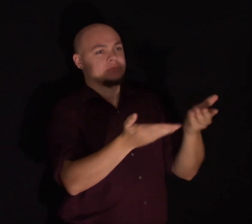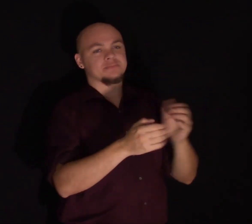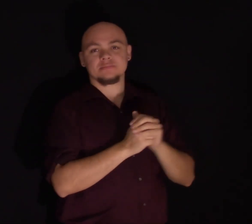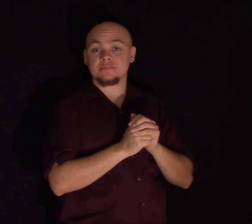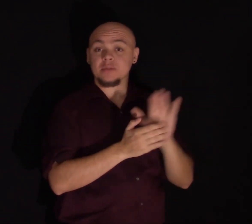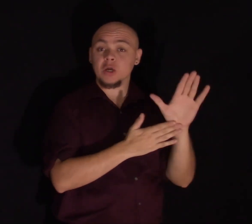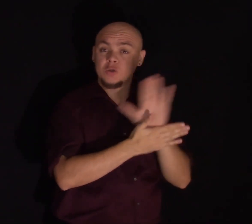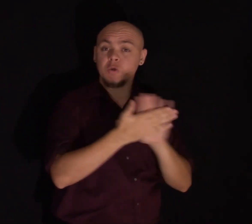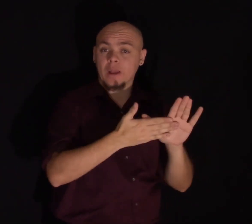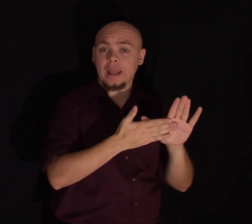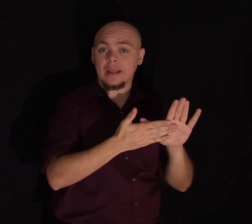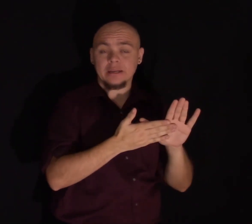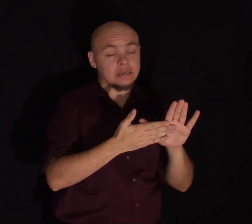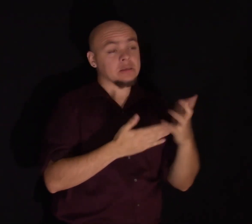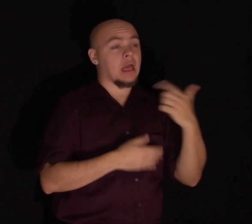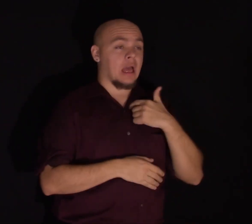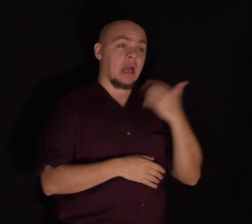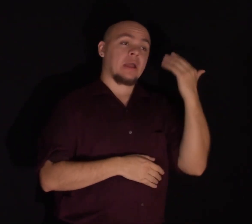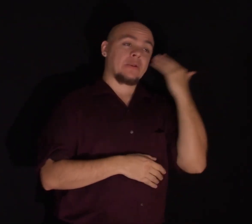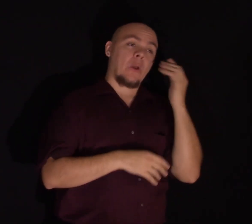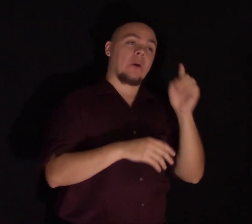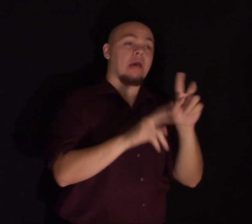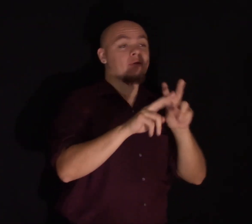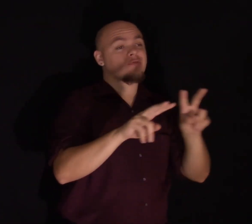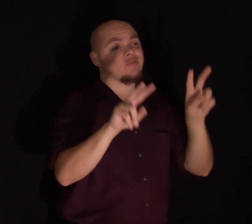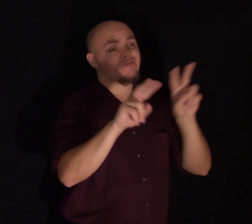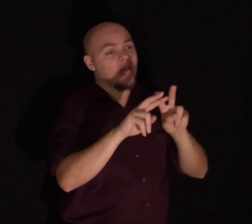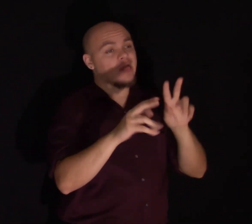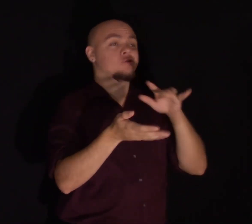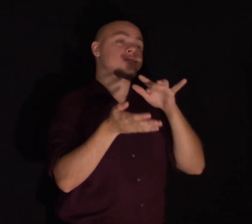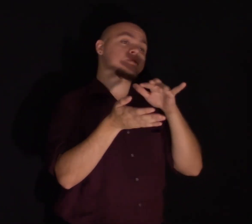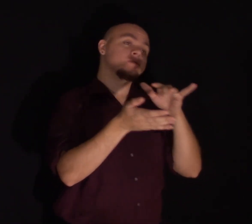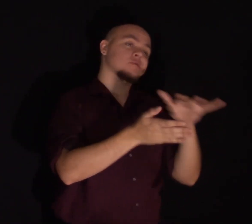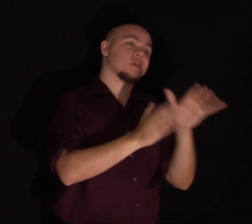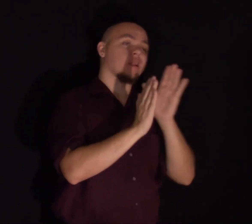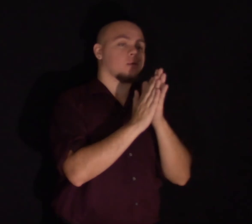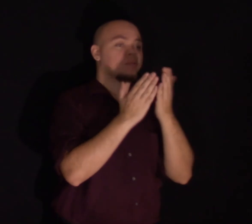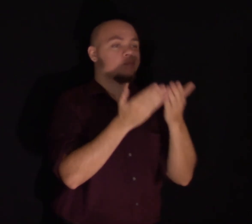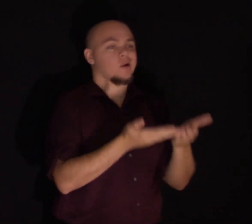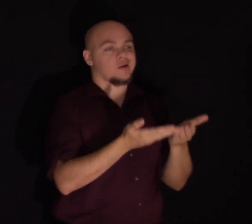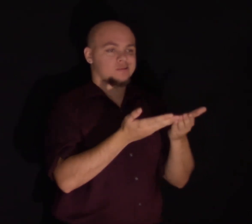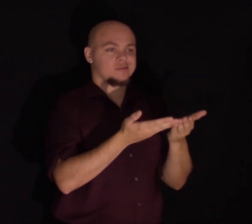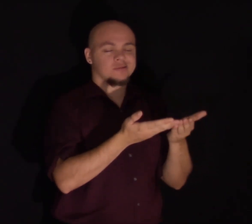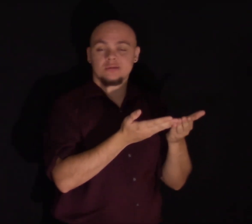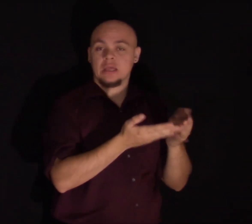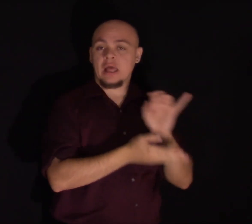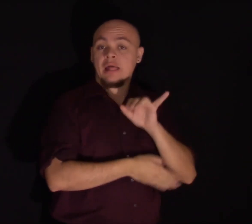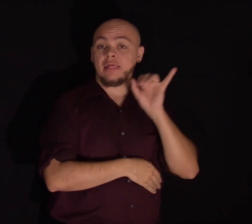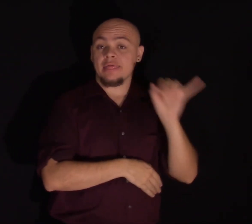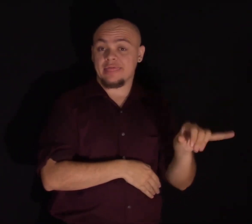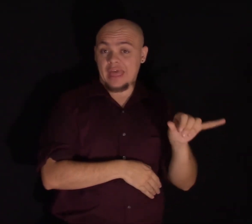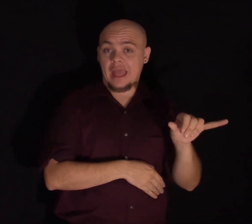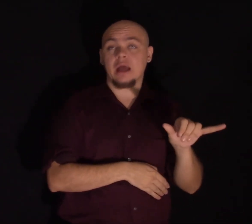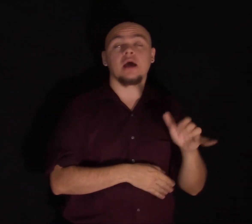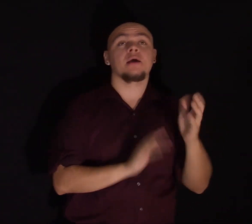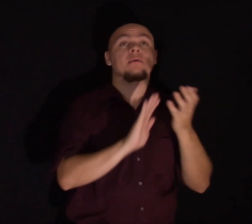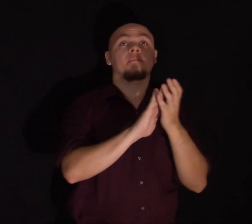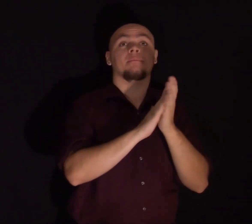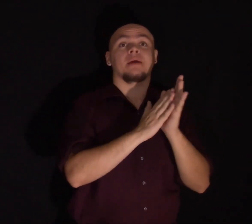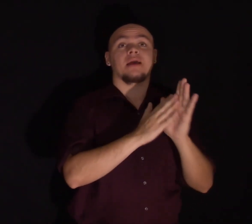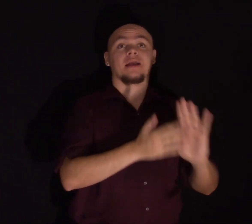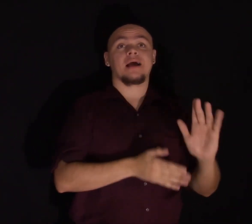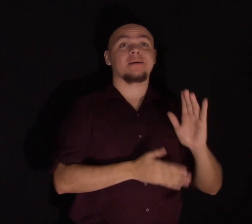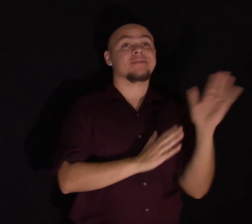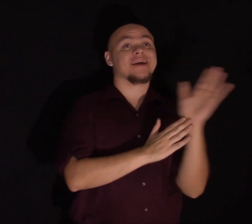kindness by sitting down and studying texts about kindness, but this won't necessarily lead us to